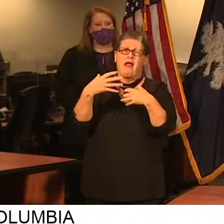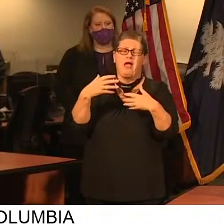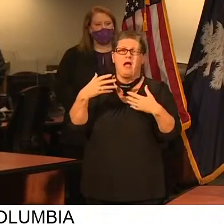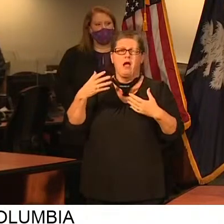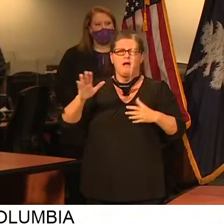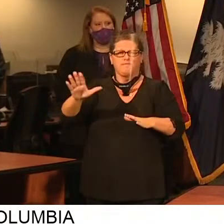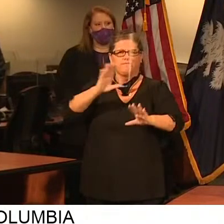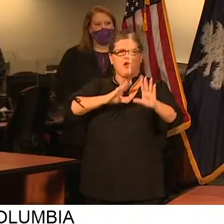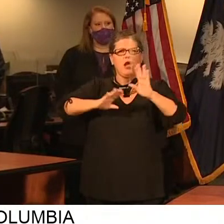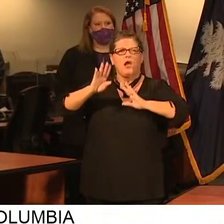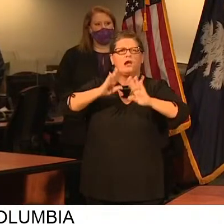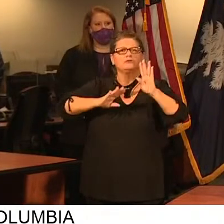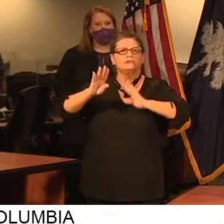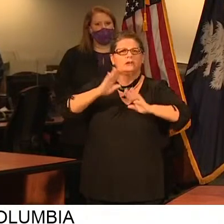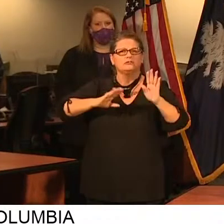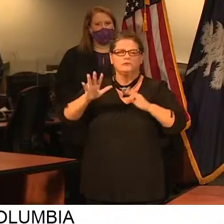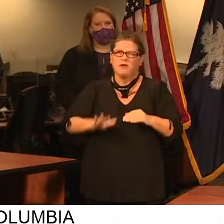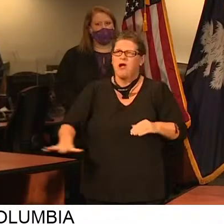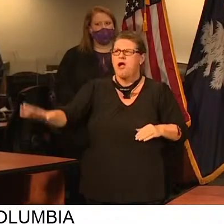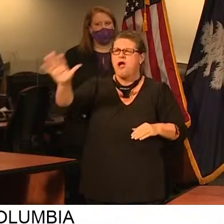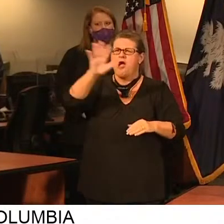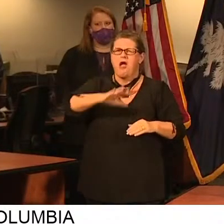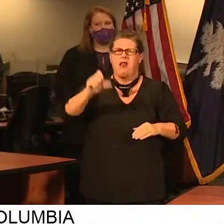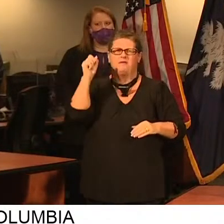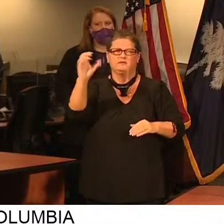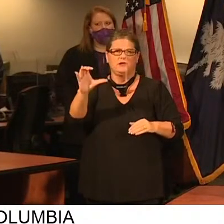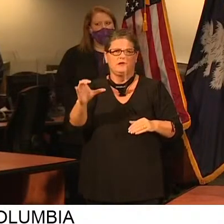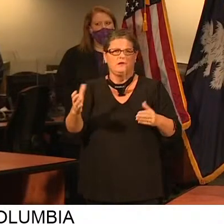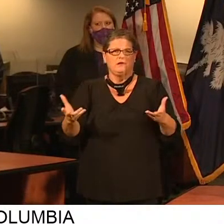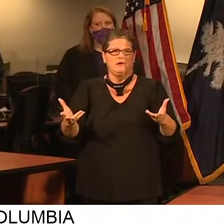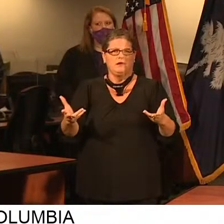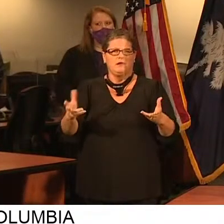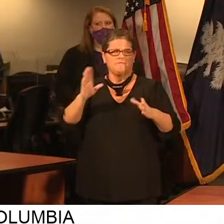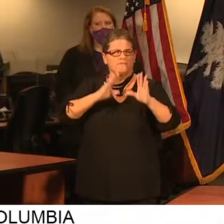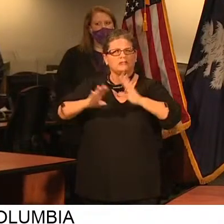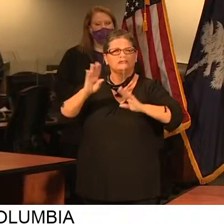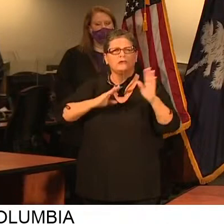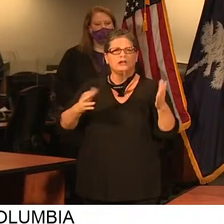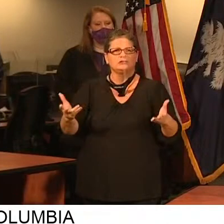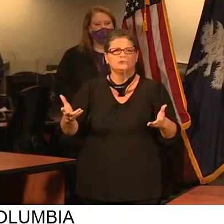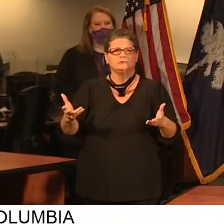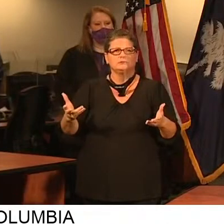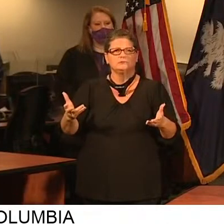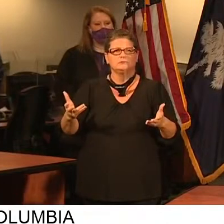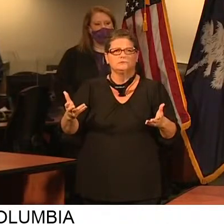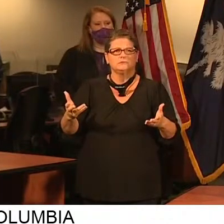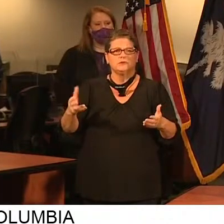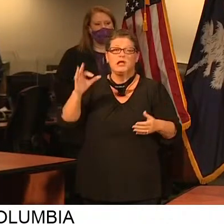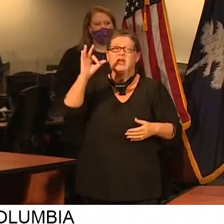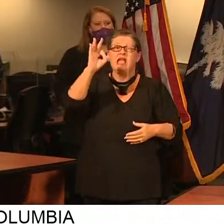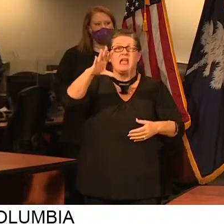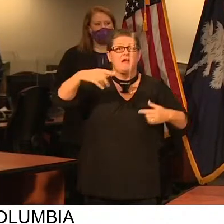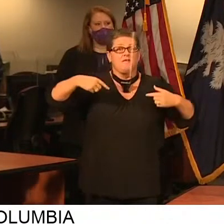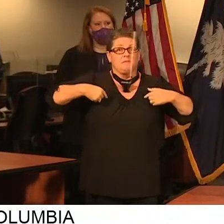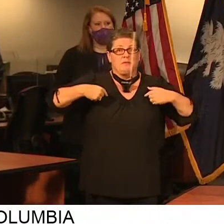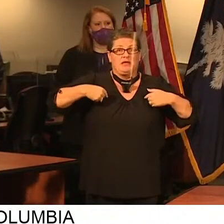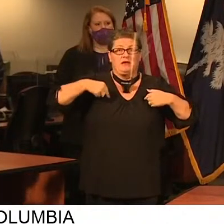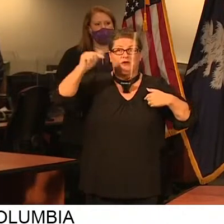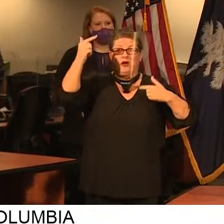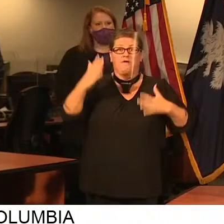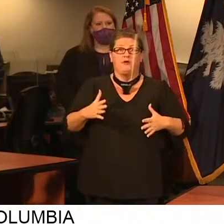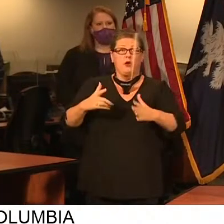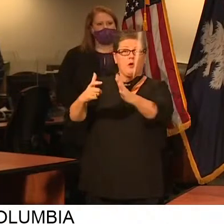sense of frustration all across the state about this. If state law allowed me as governor to require